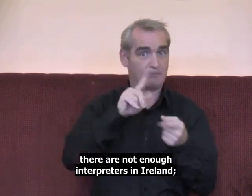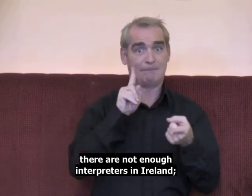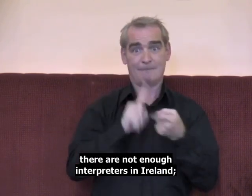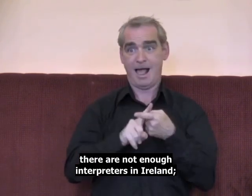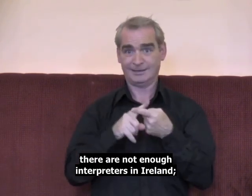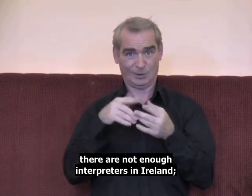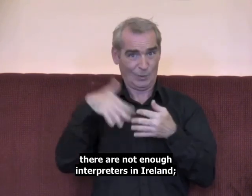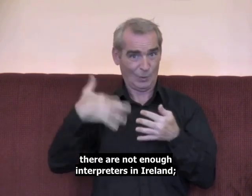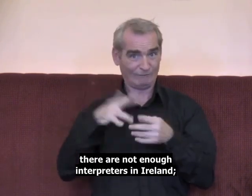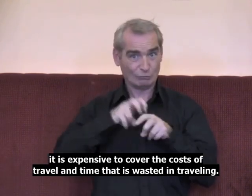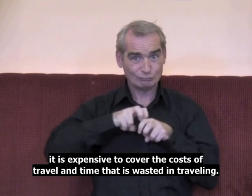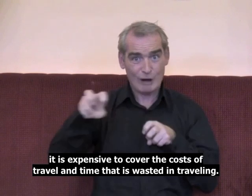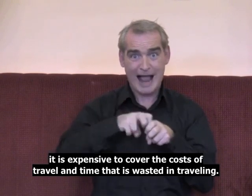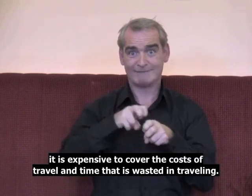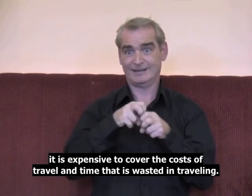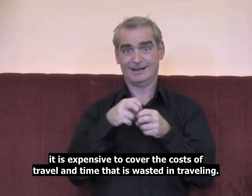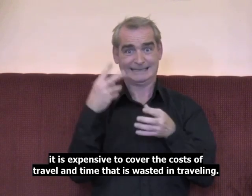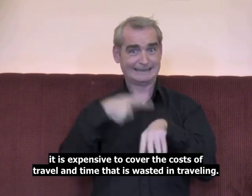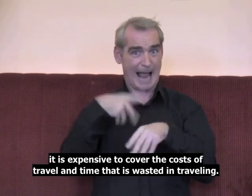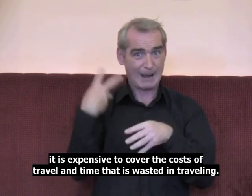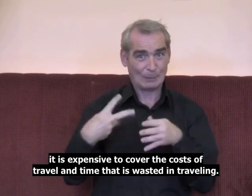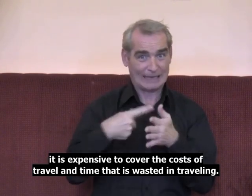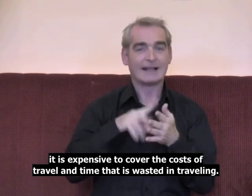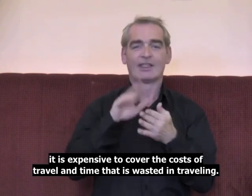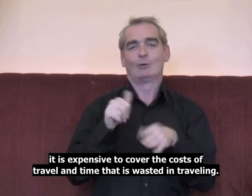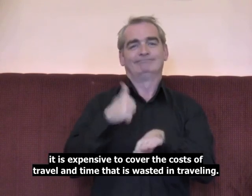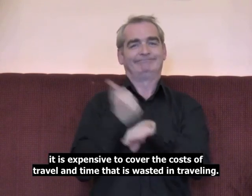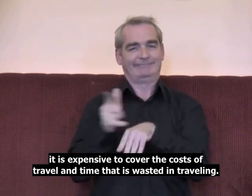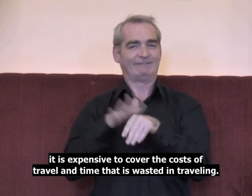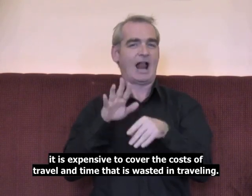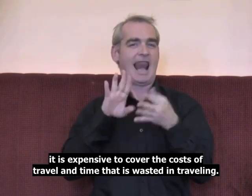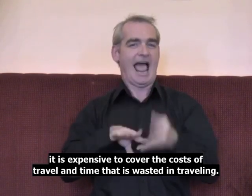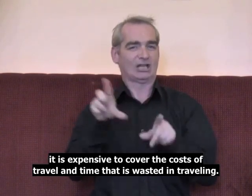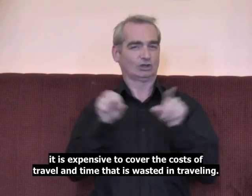there are not enough interpreters in Ireland, that is expensive to cover the costs of travel and time that is wasted in travelling.